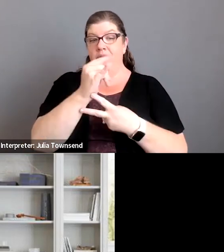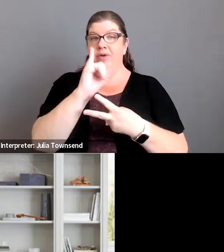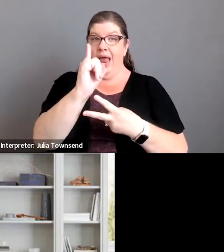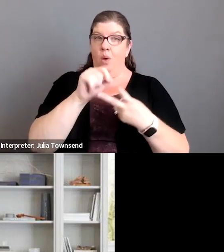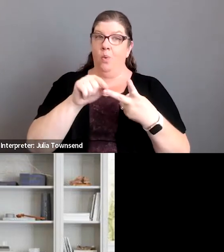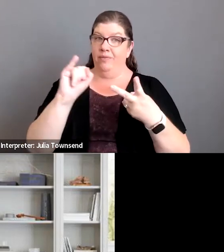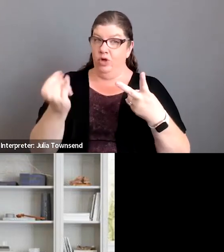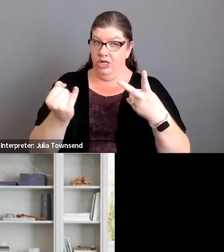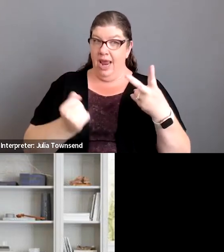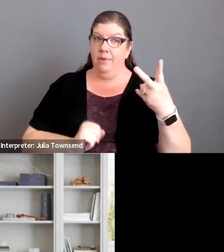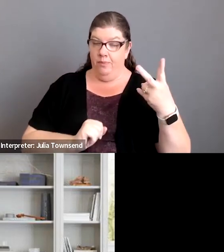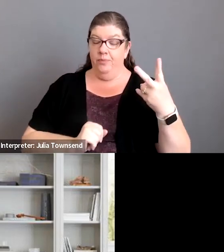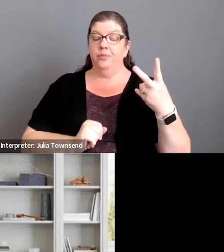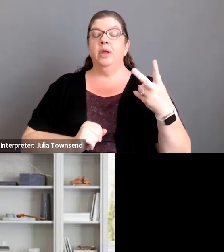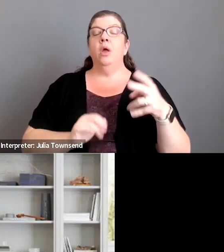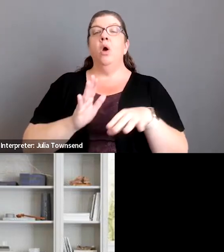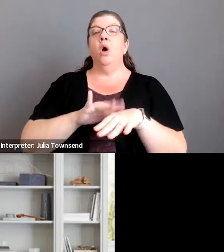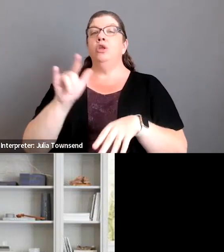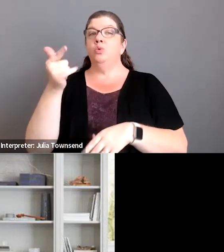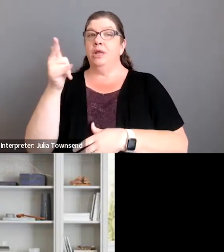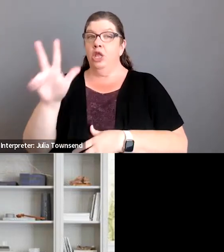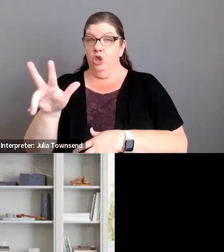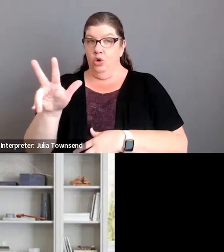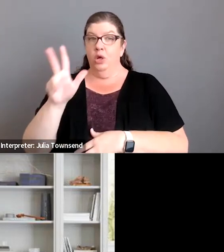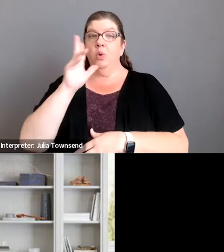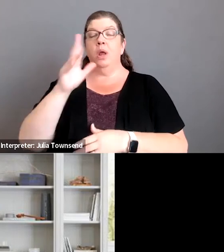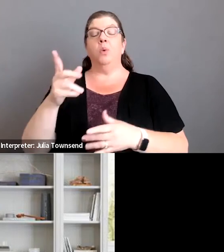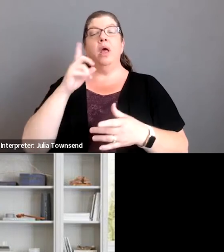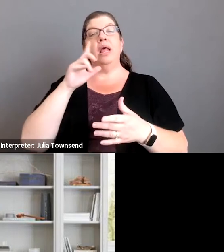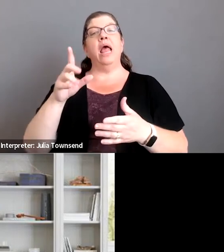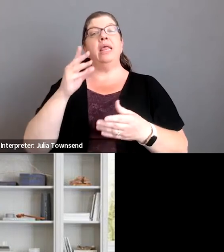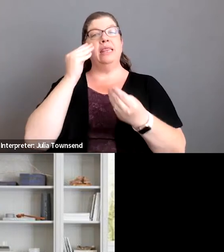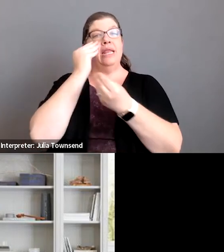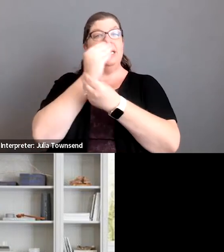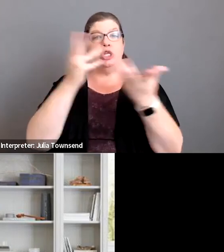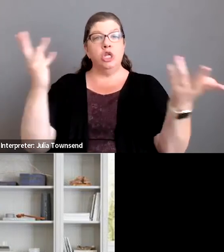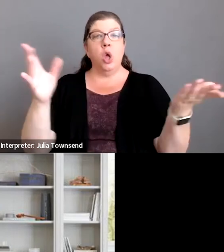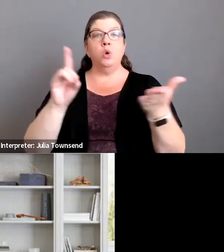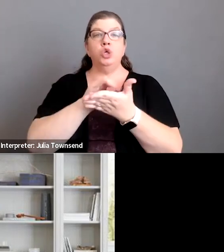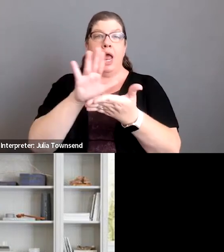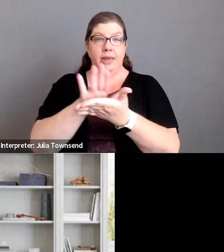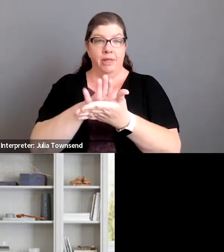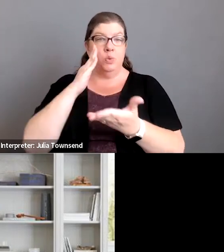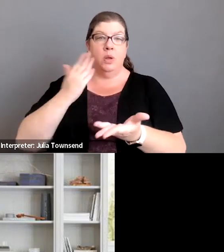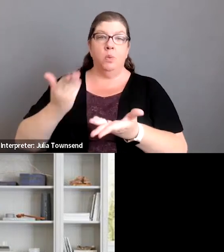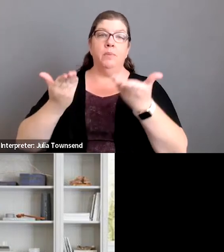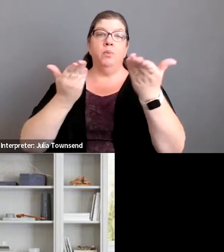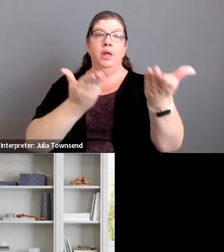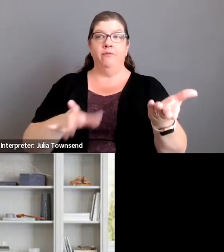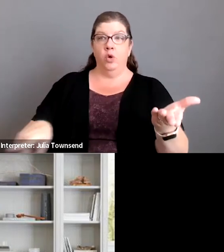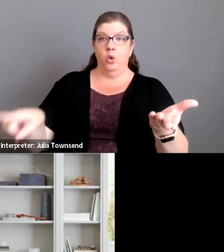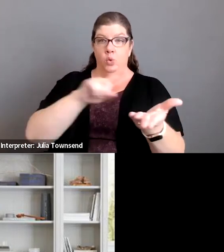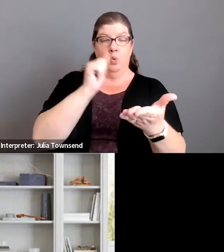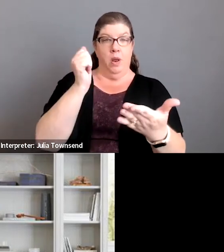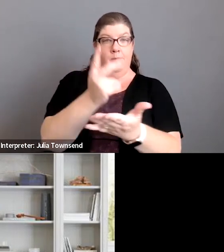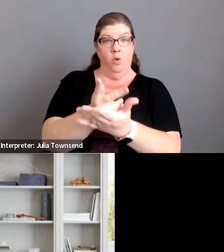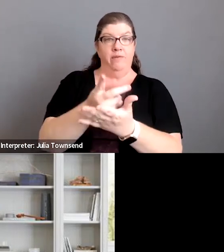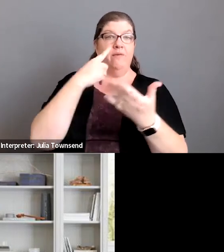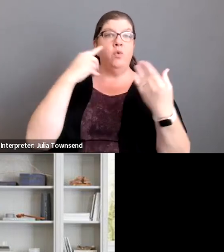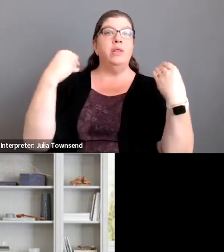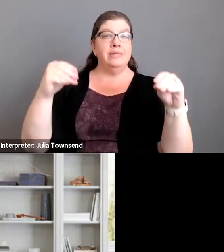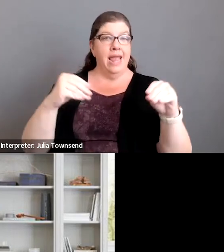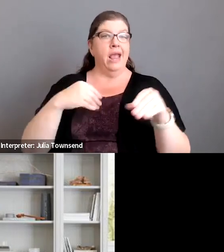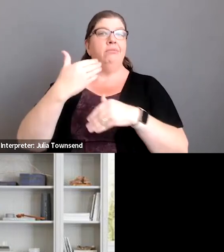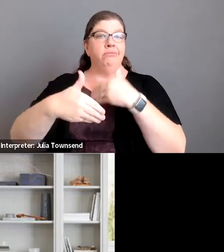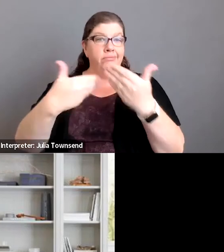and then on the 23rd we would bring back the disclosure documents um for your approval to get the sales